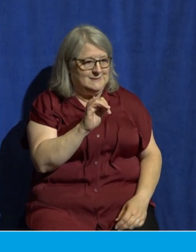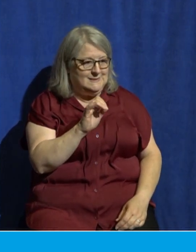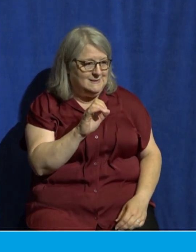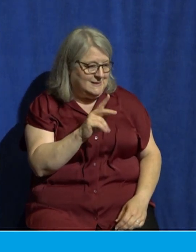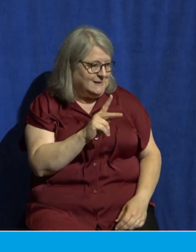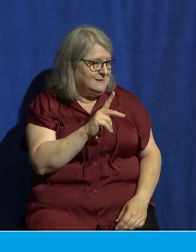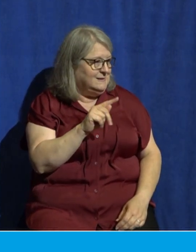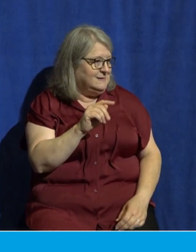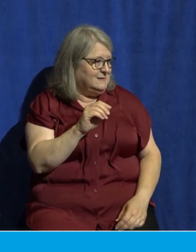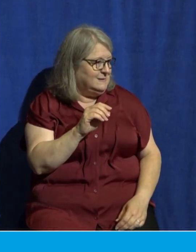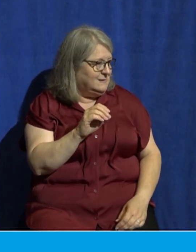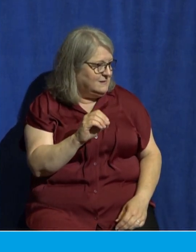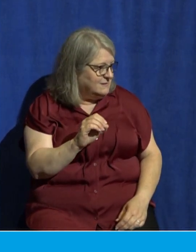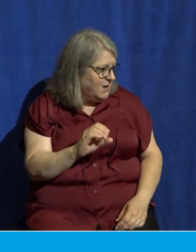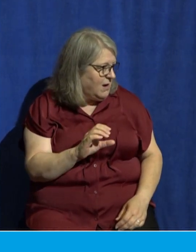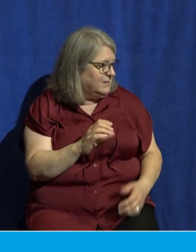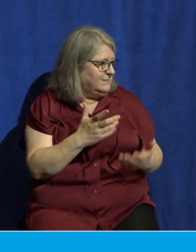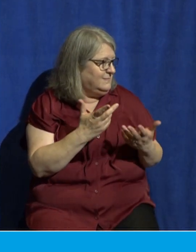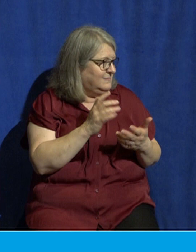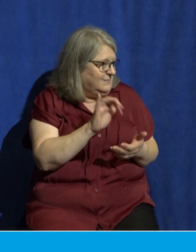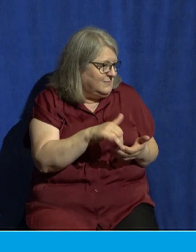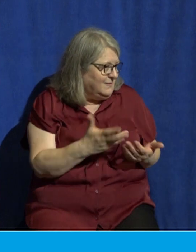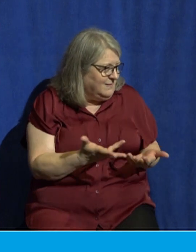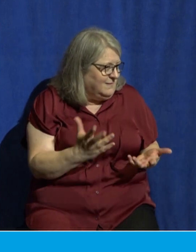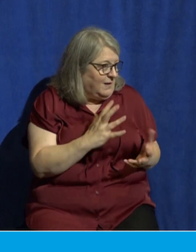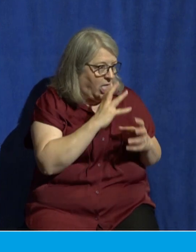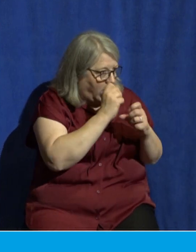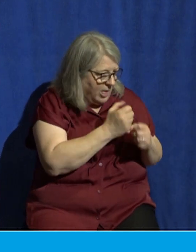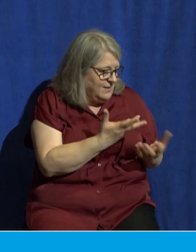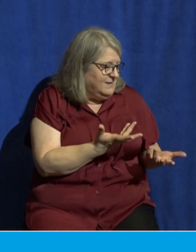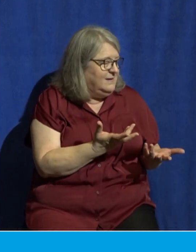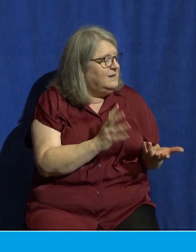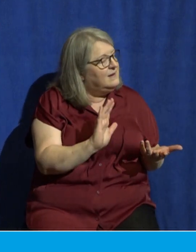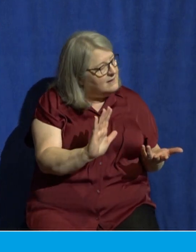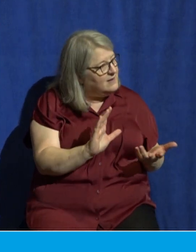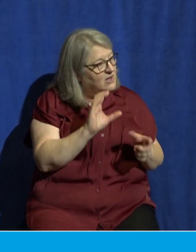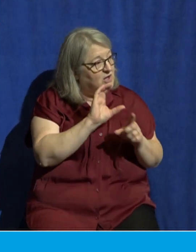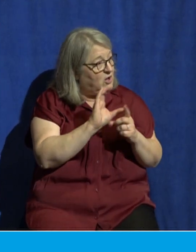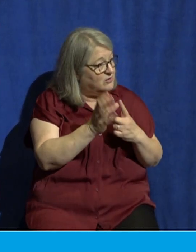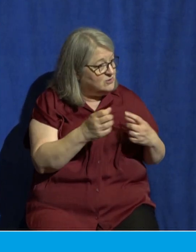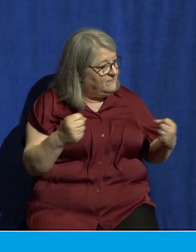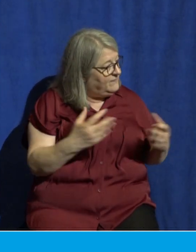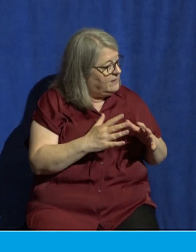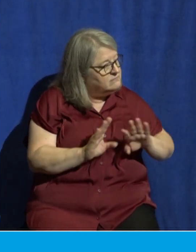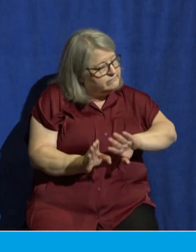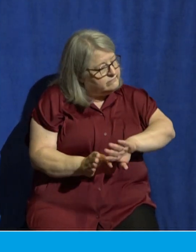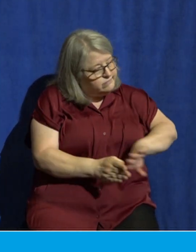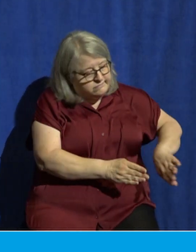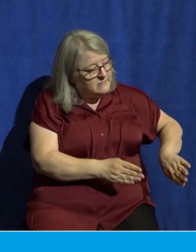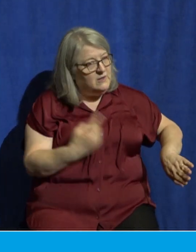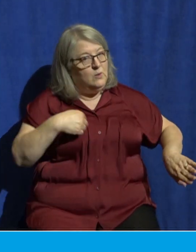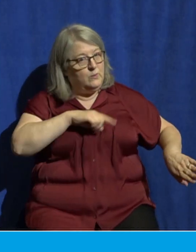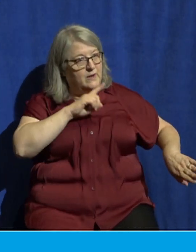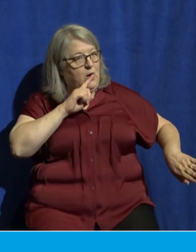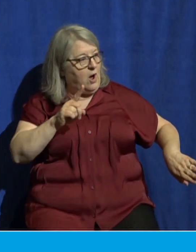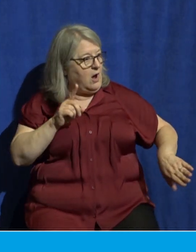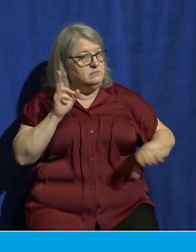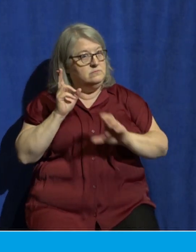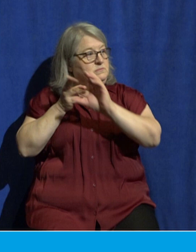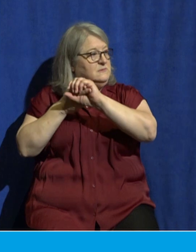political sphere to rise to above that cultural fear as citizens of a different kingdom as people who represent Jesus the